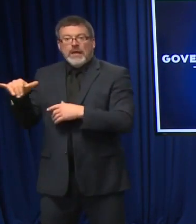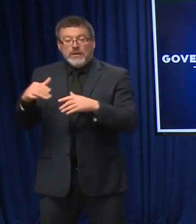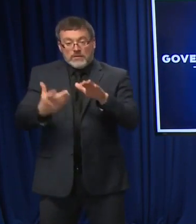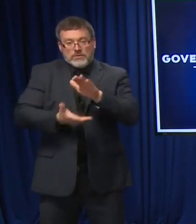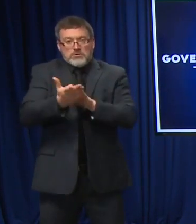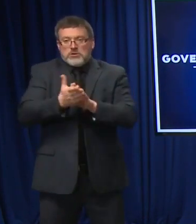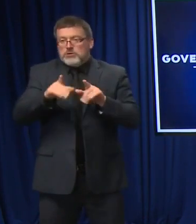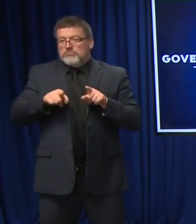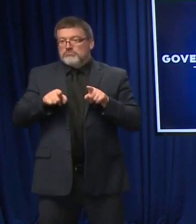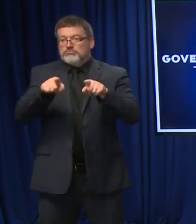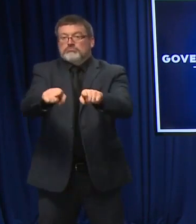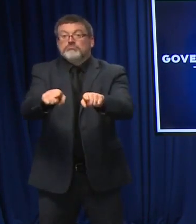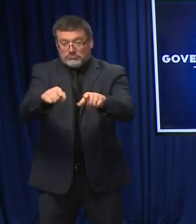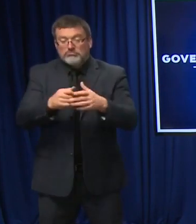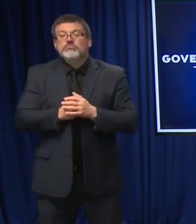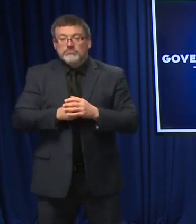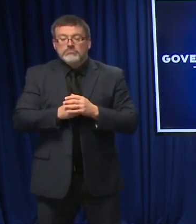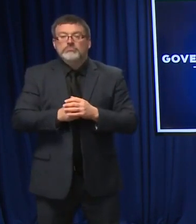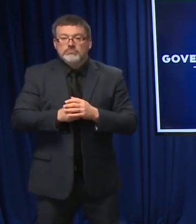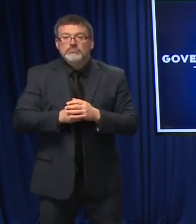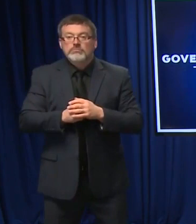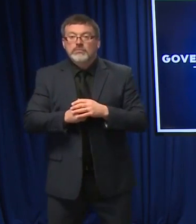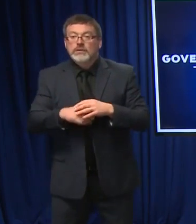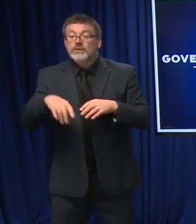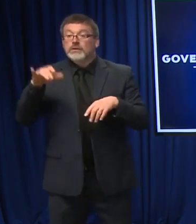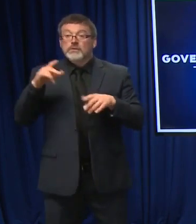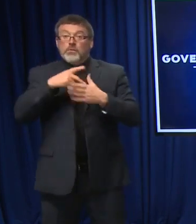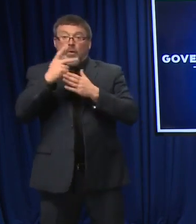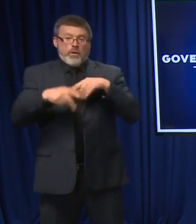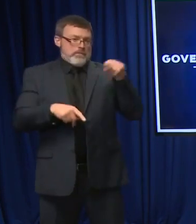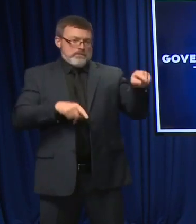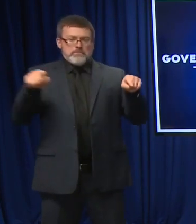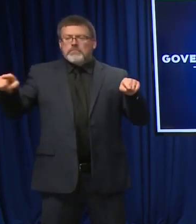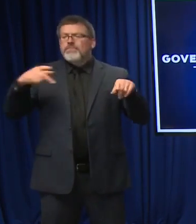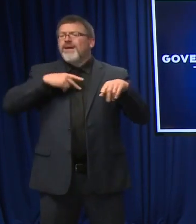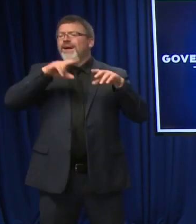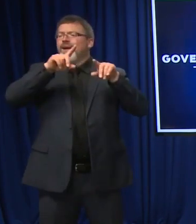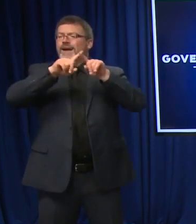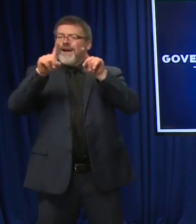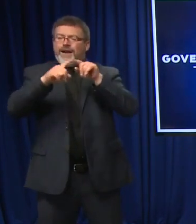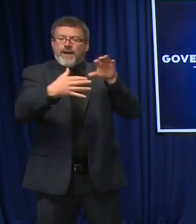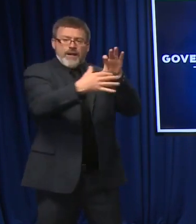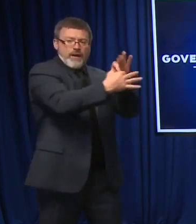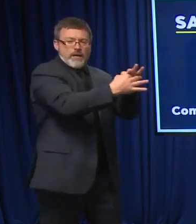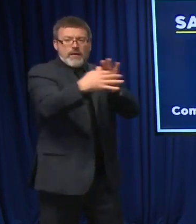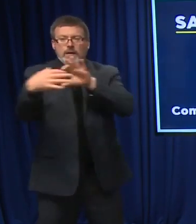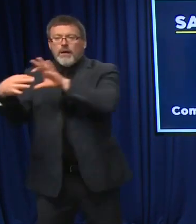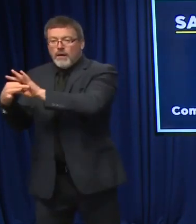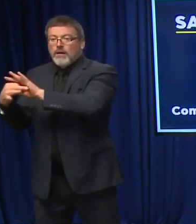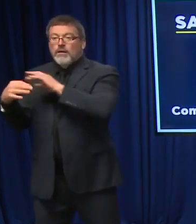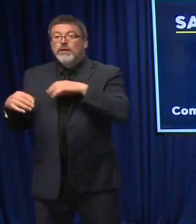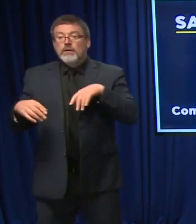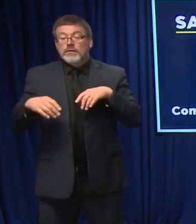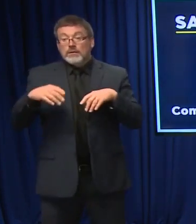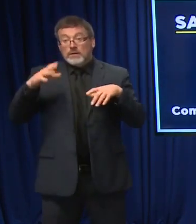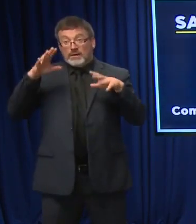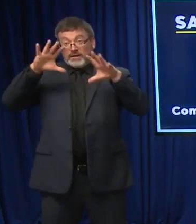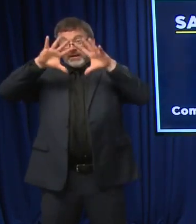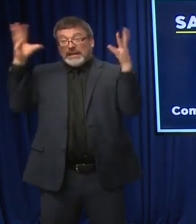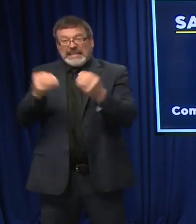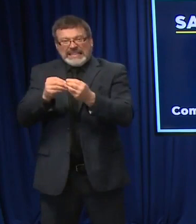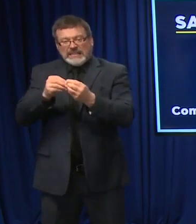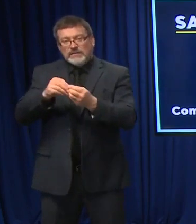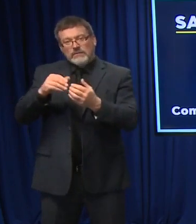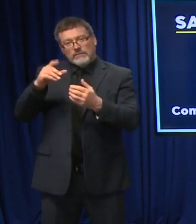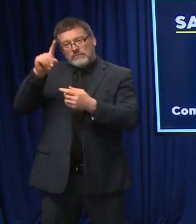-home tests. These partnerships, a variety of different partnerships, will bring approximately a million tests to the state for at-home use.